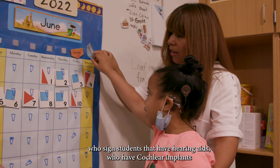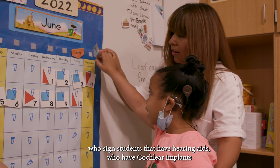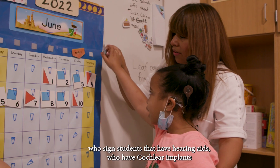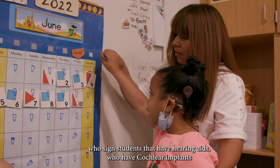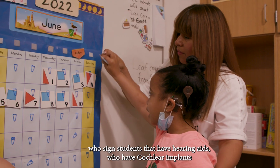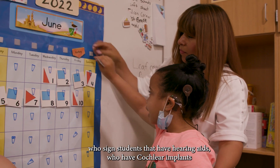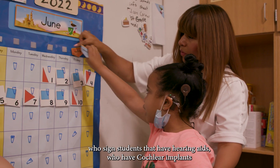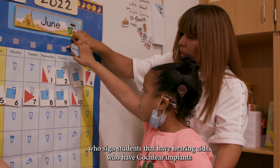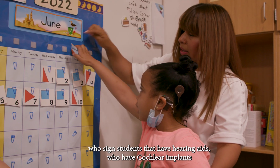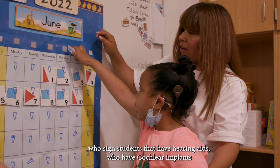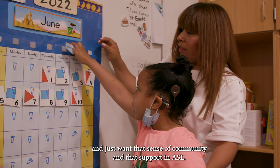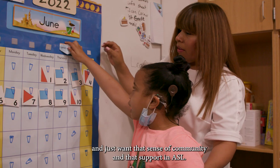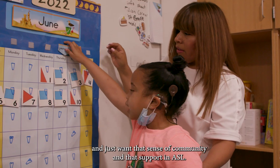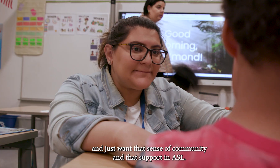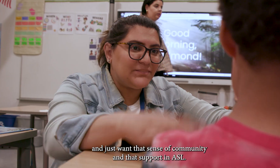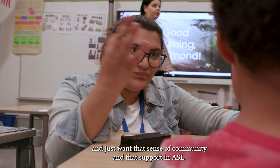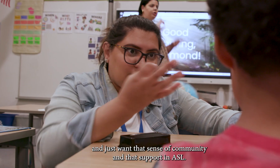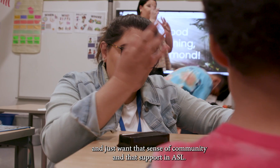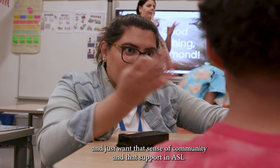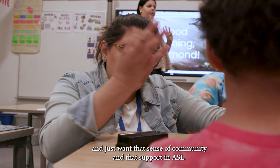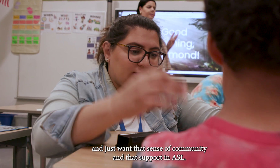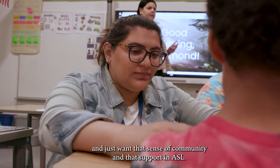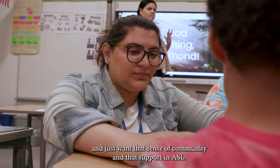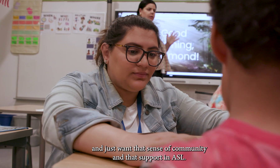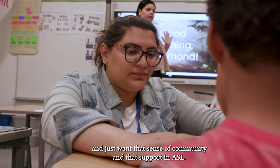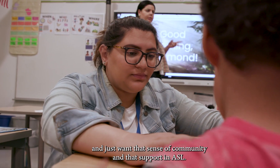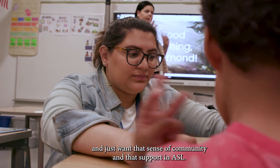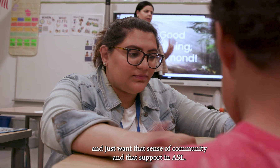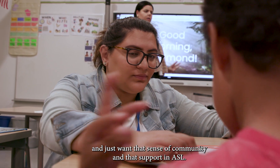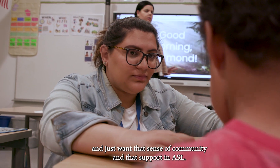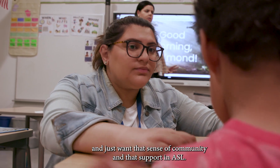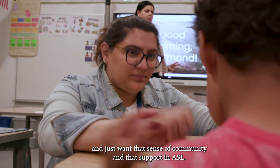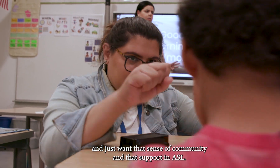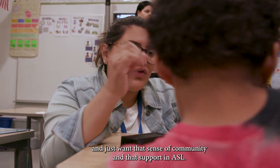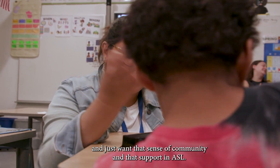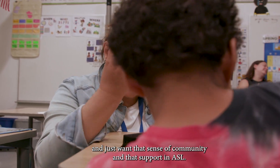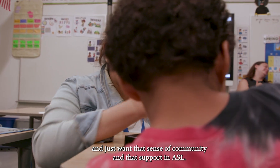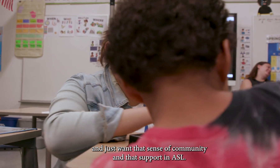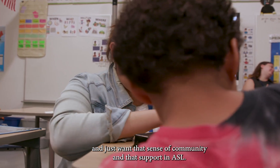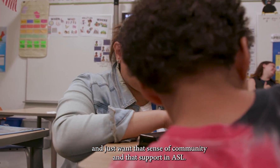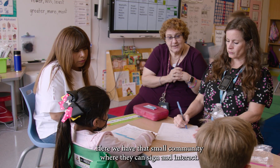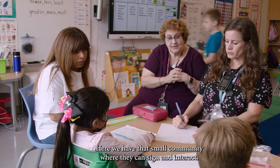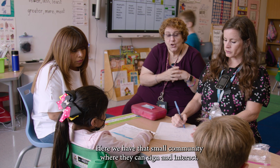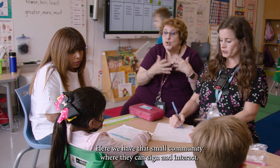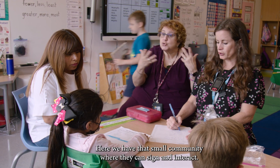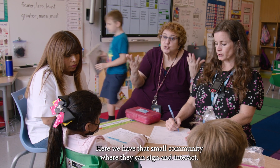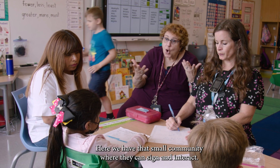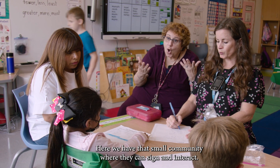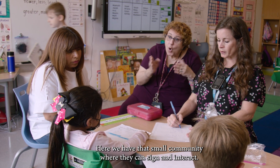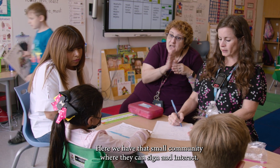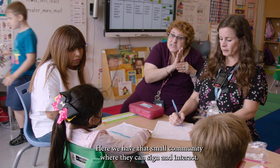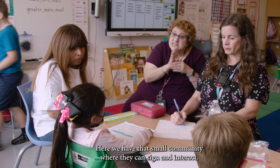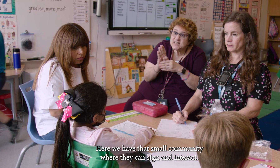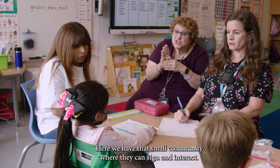hearing aids, students that have cochlear implants, and just want that sense of community and that support in ASL. Here we have